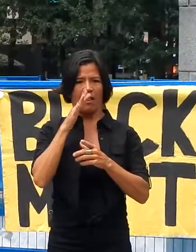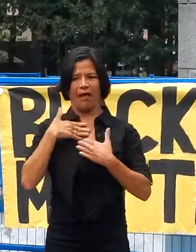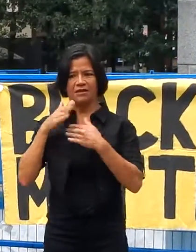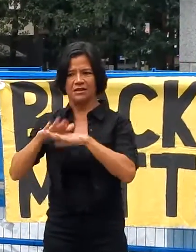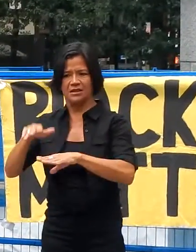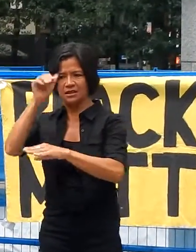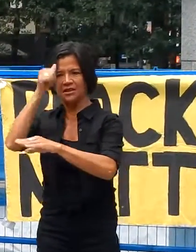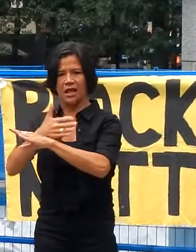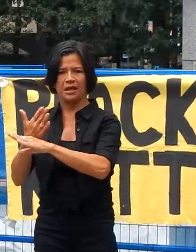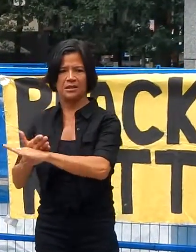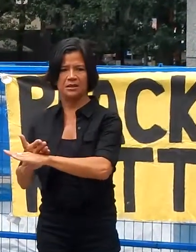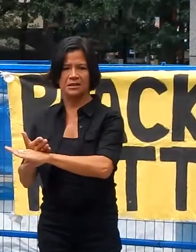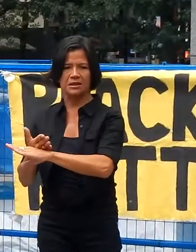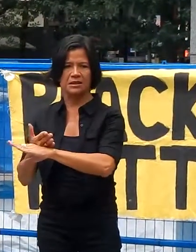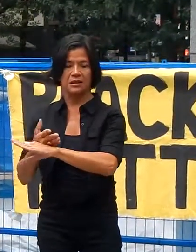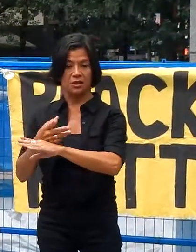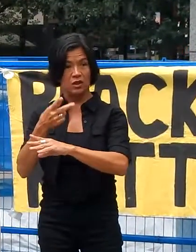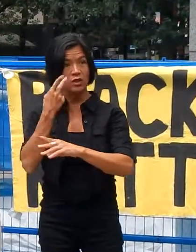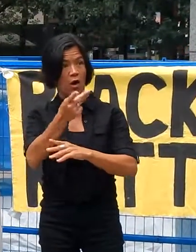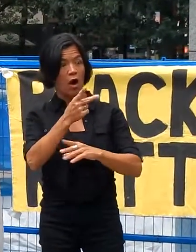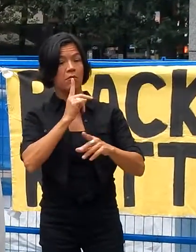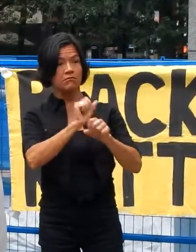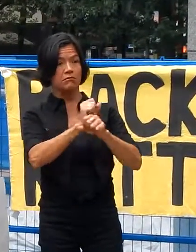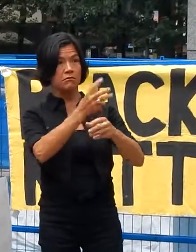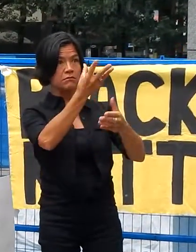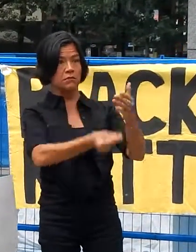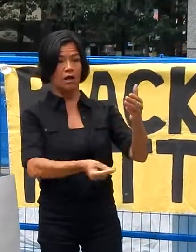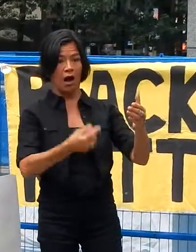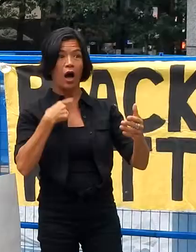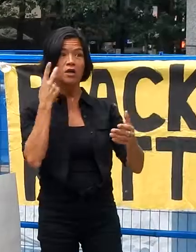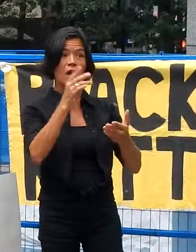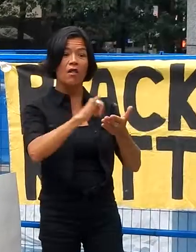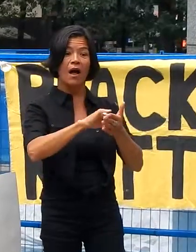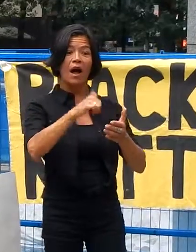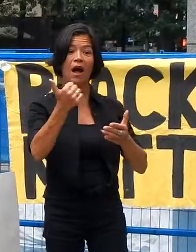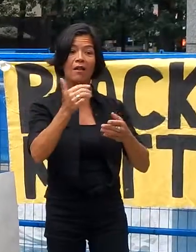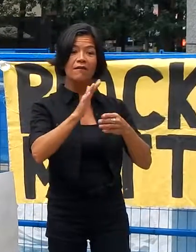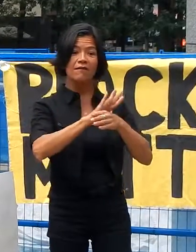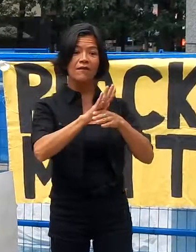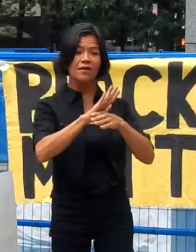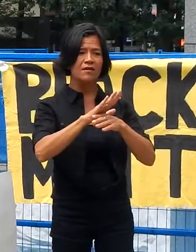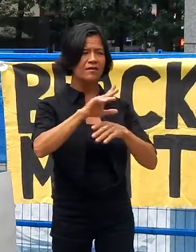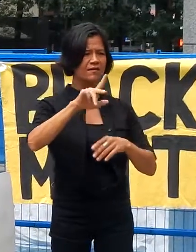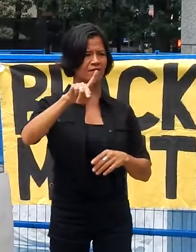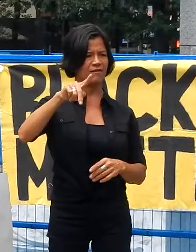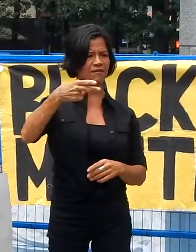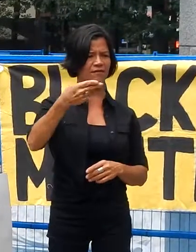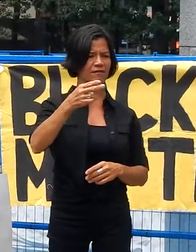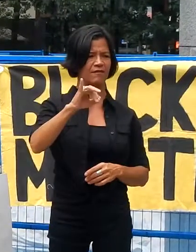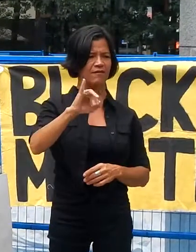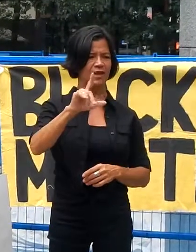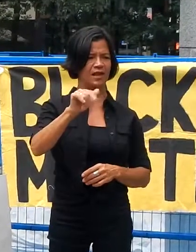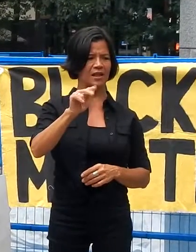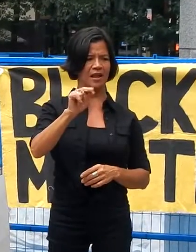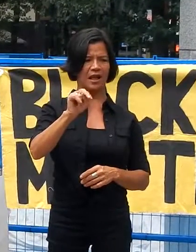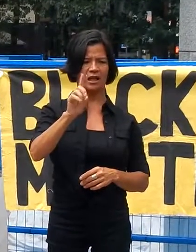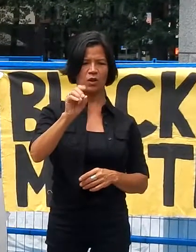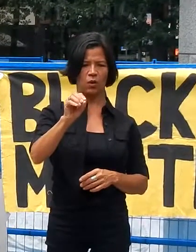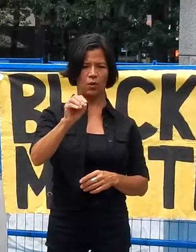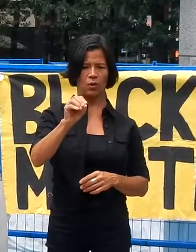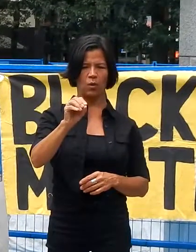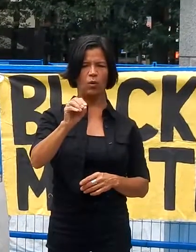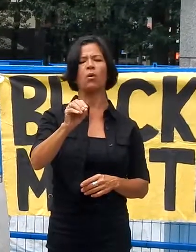Suddenly, when I saw that video, the first thing on my mind was, yes,